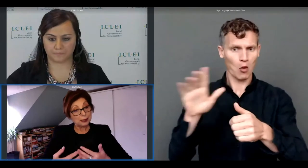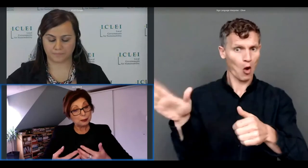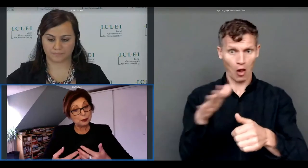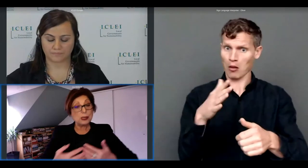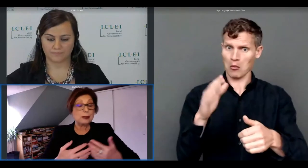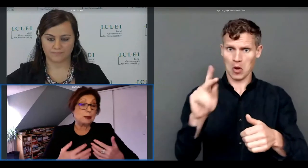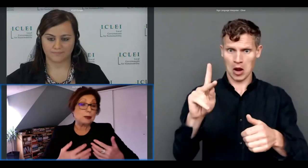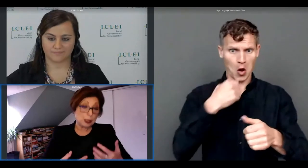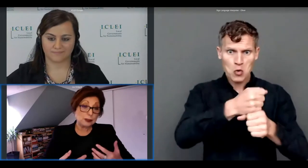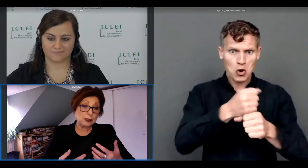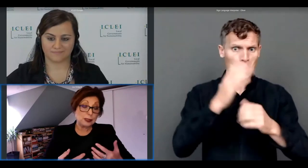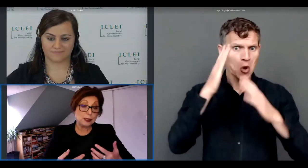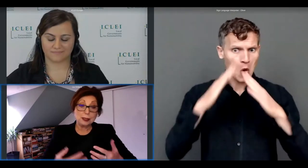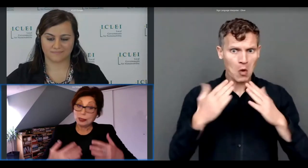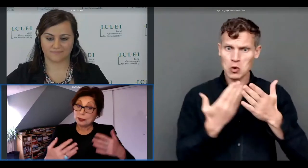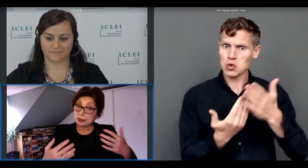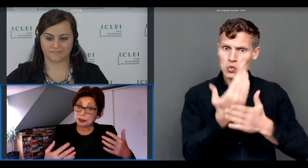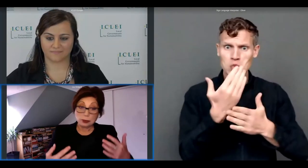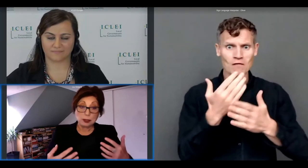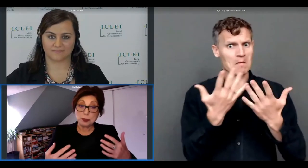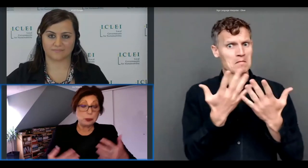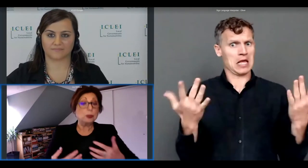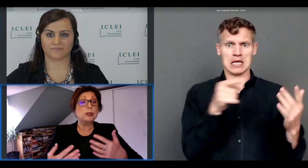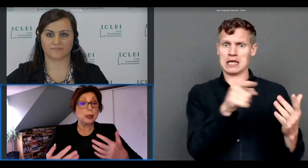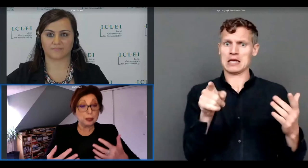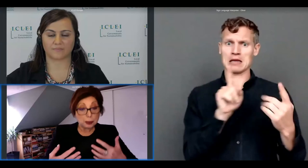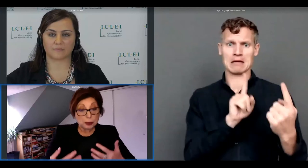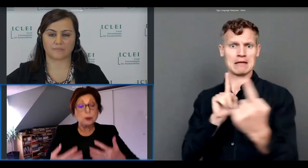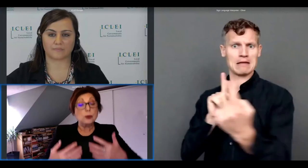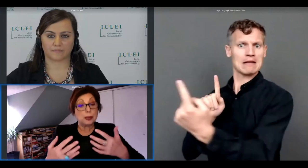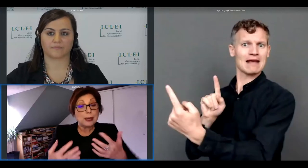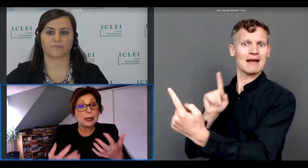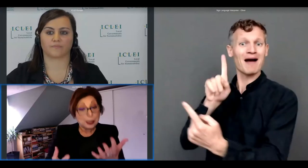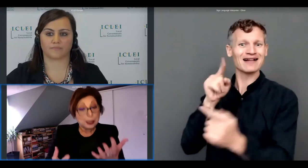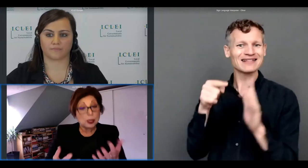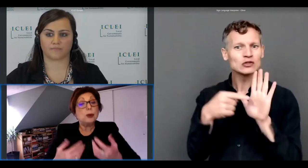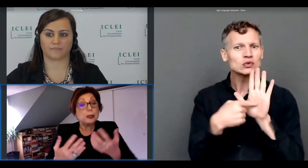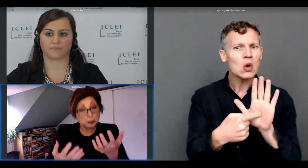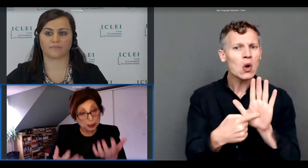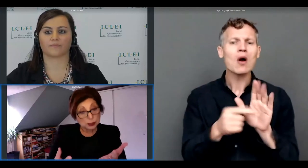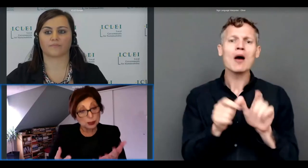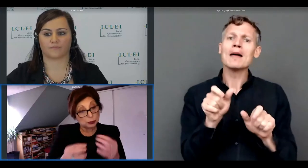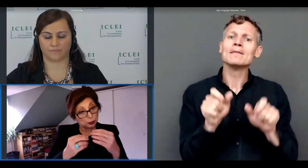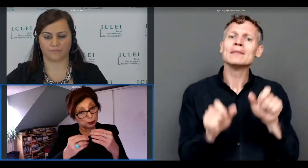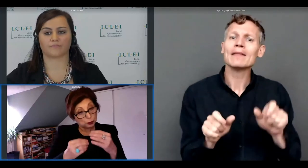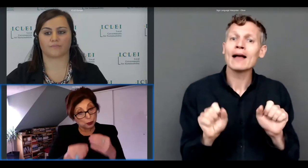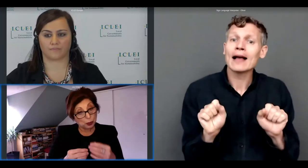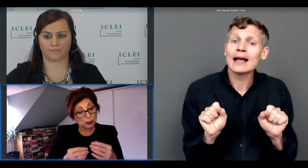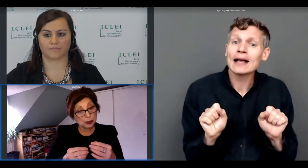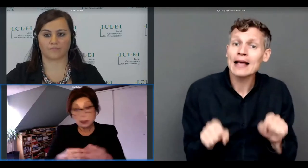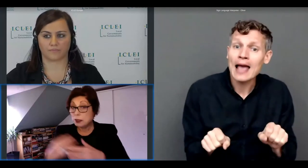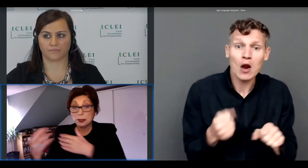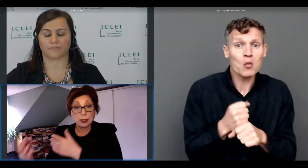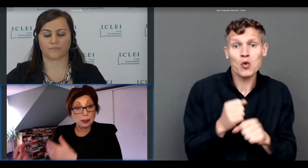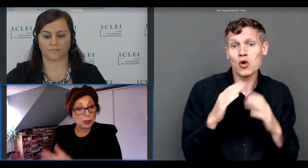again what that revealed that it's only people who could who were allowed who had the means to work from home